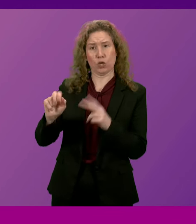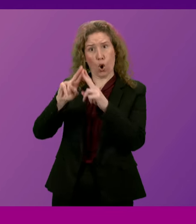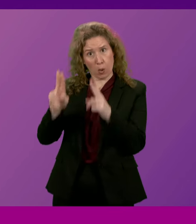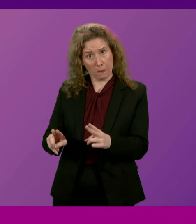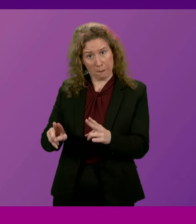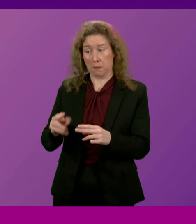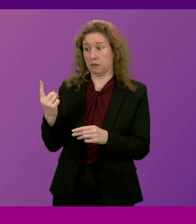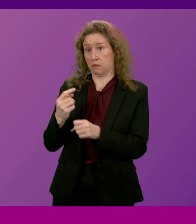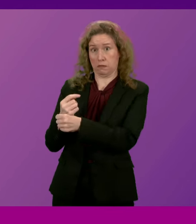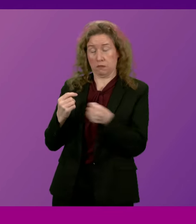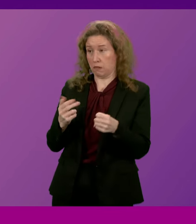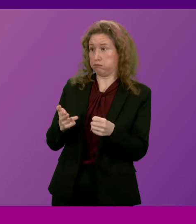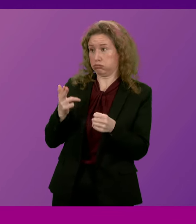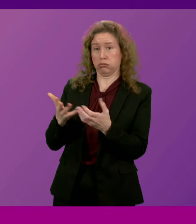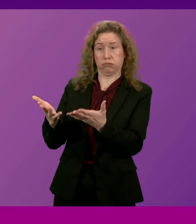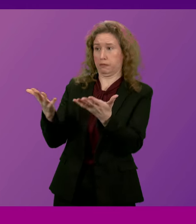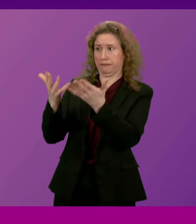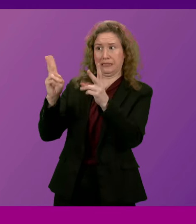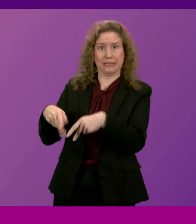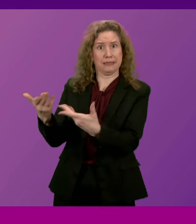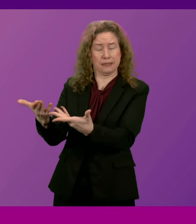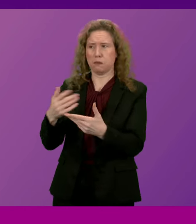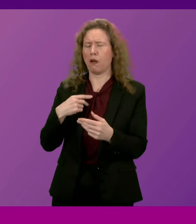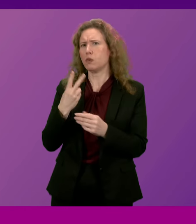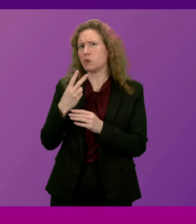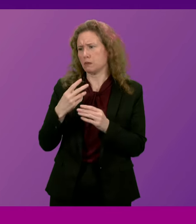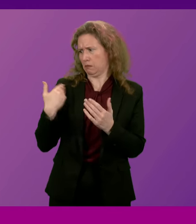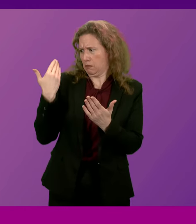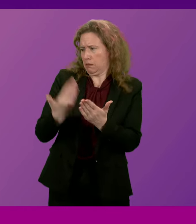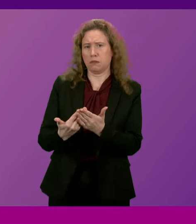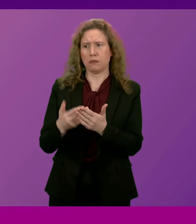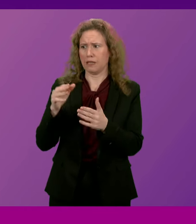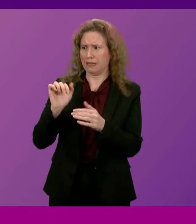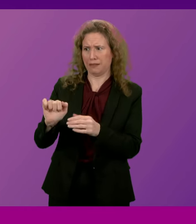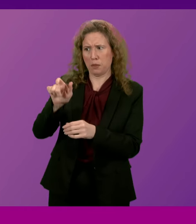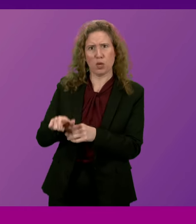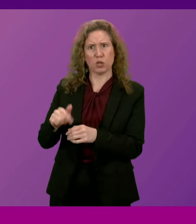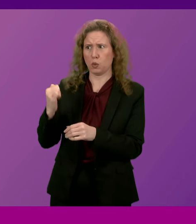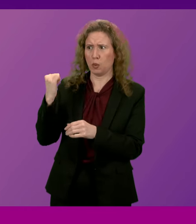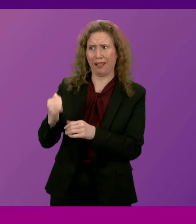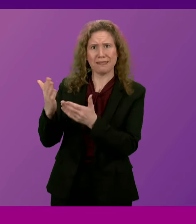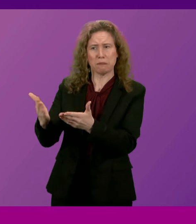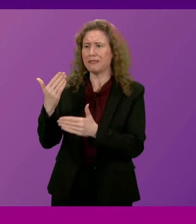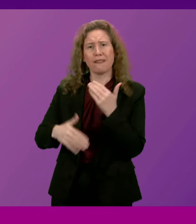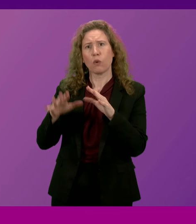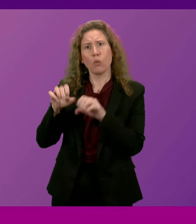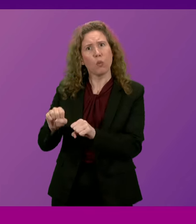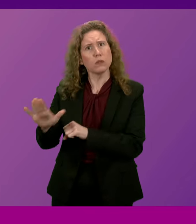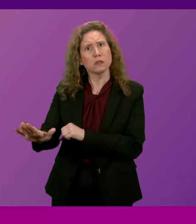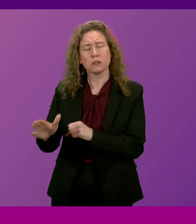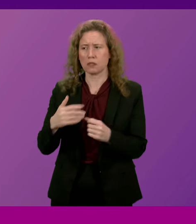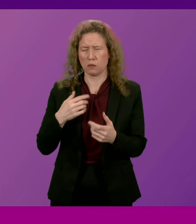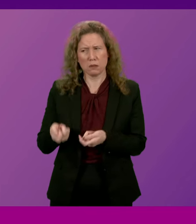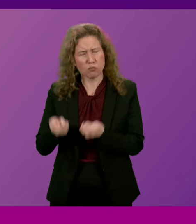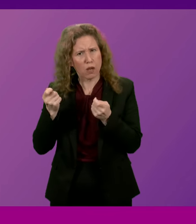For two decades, the killer has never been caught. Alistair's family have spoken with the Press and Journal and raised